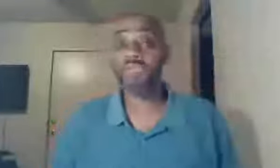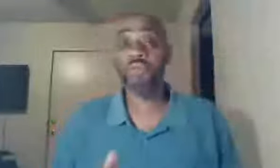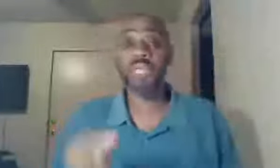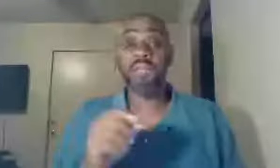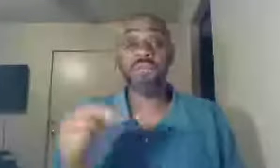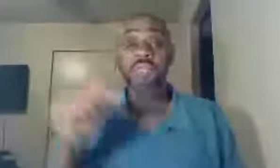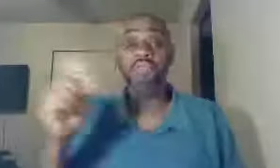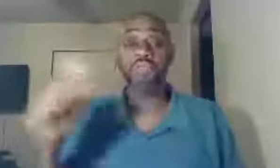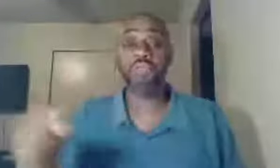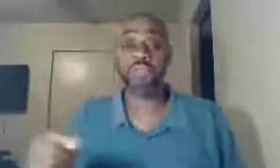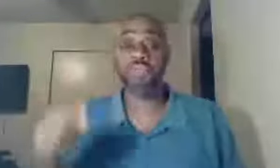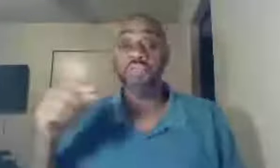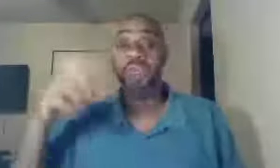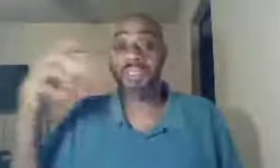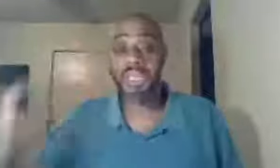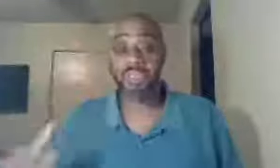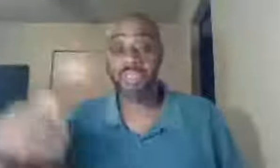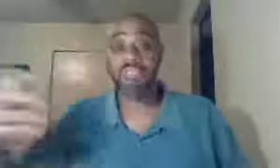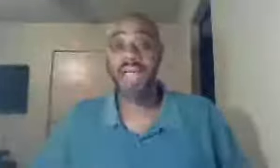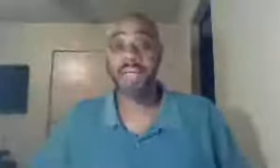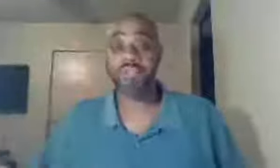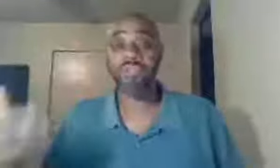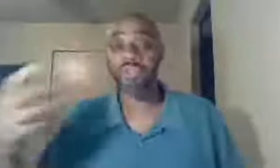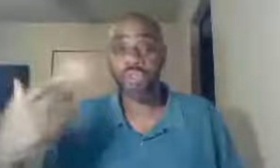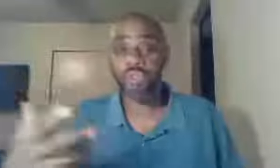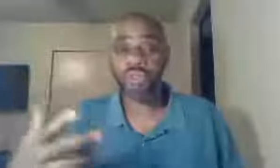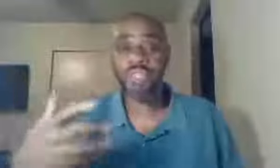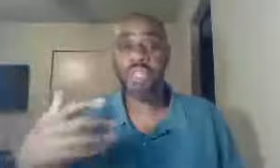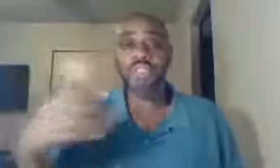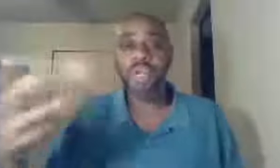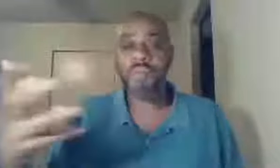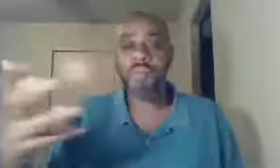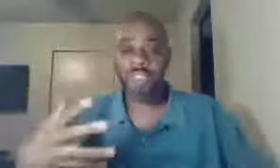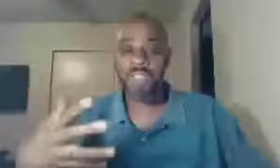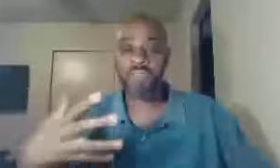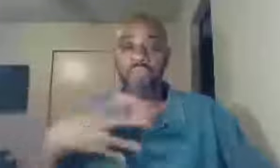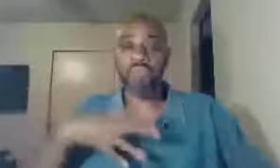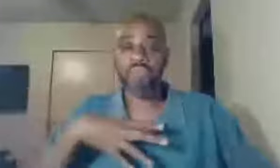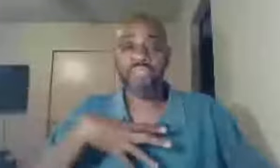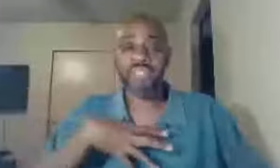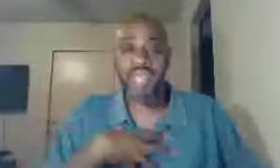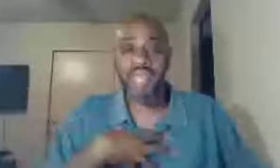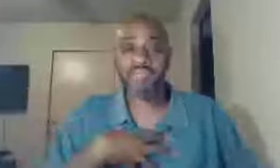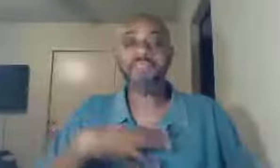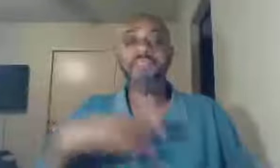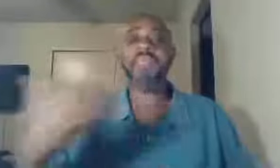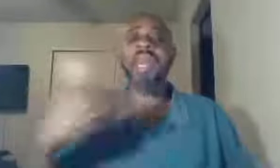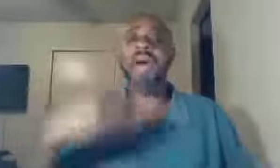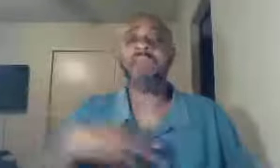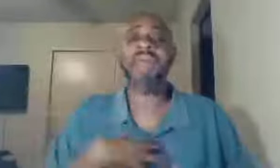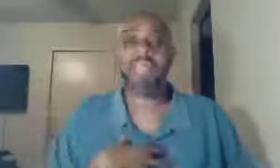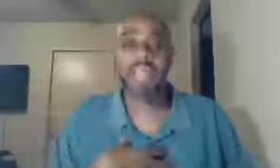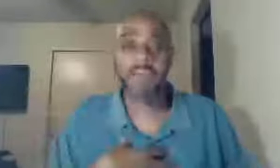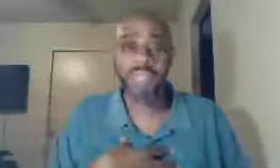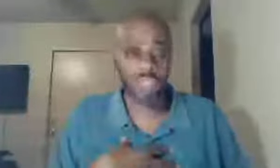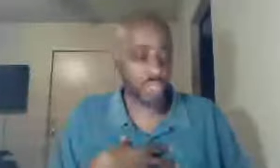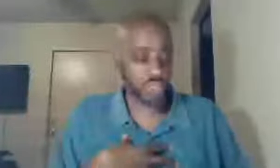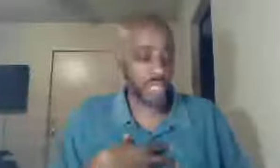there's no need, for me to, to intentionally, trying to use, terminology, to suggest, that I myself, is educated,